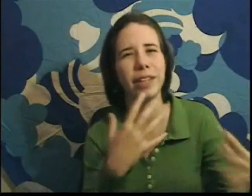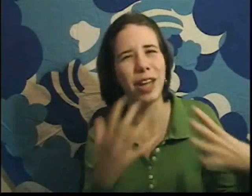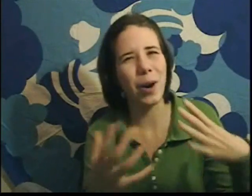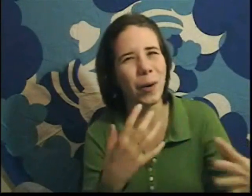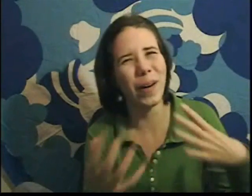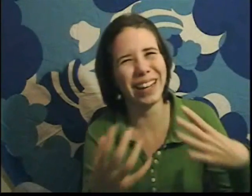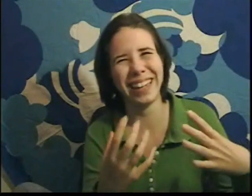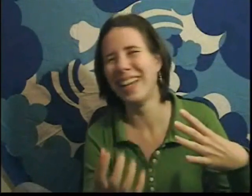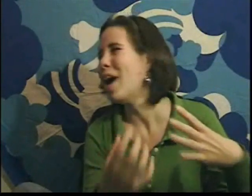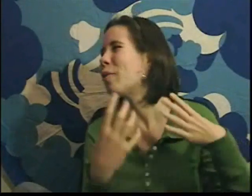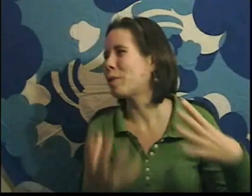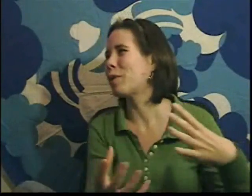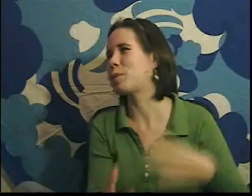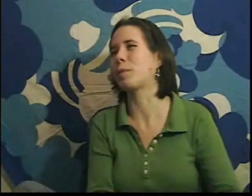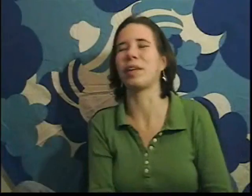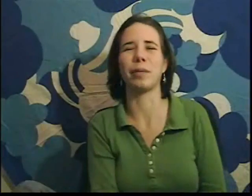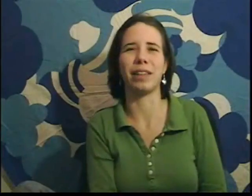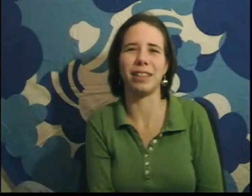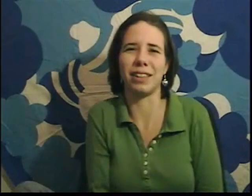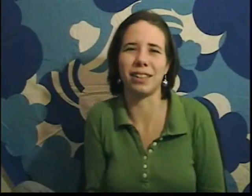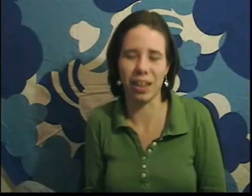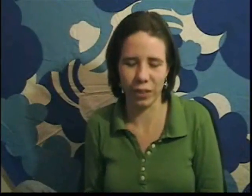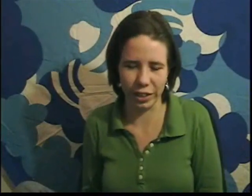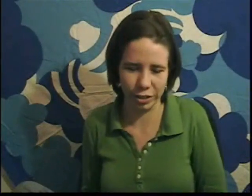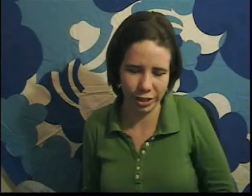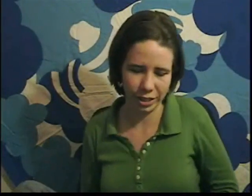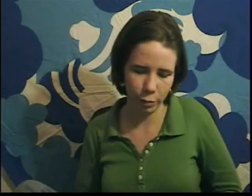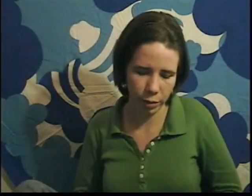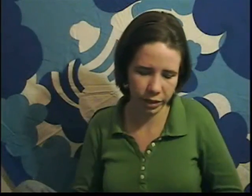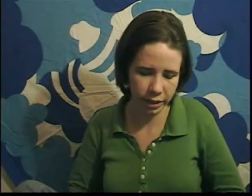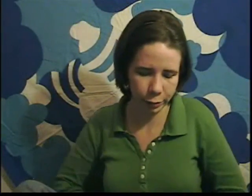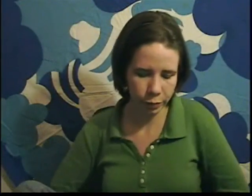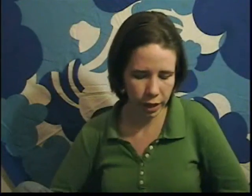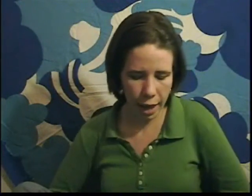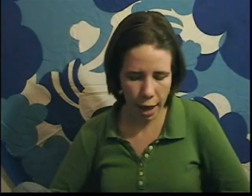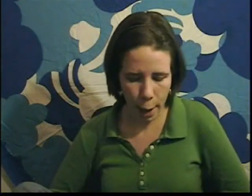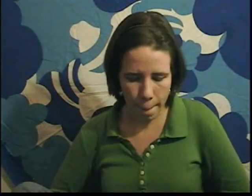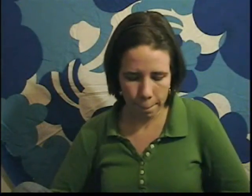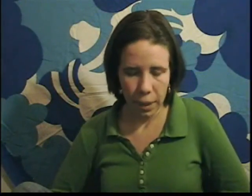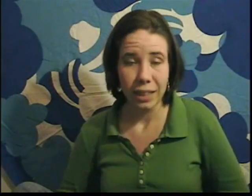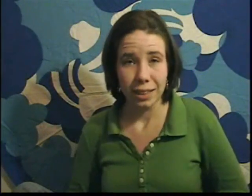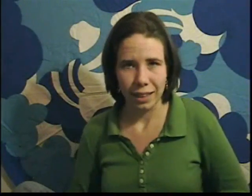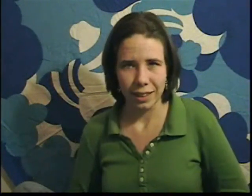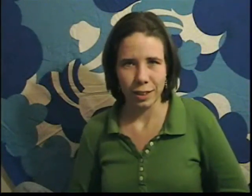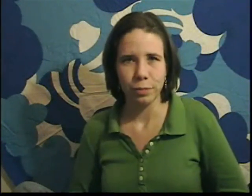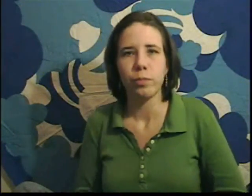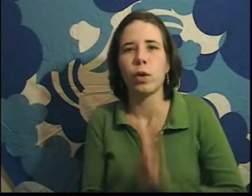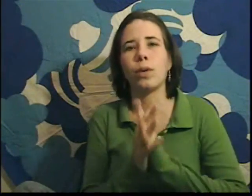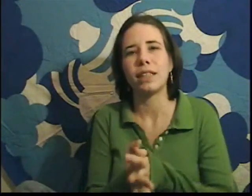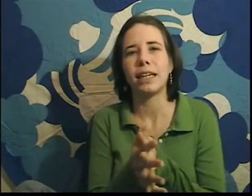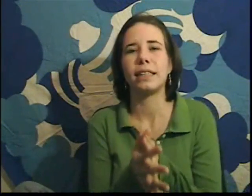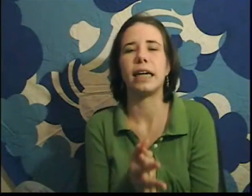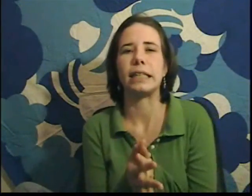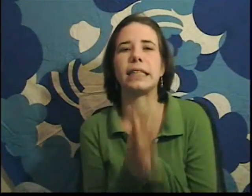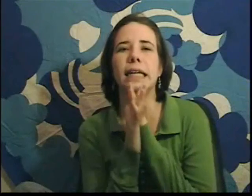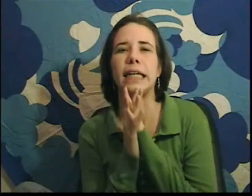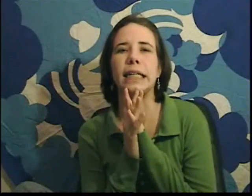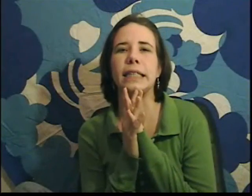really know what most people think about these things. I'm very interested in them, obviously. Science. What science does is